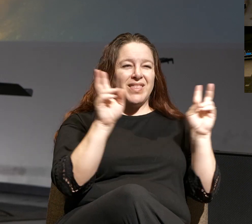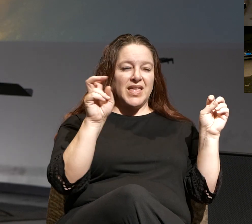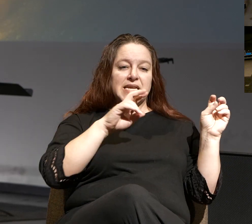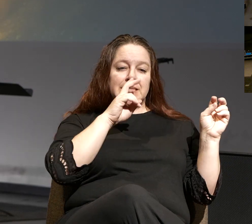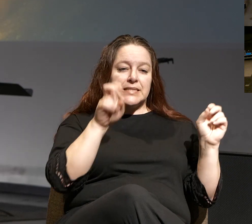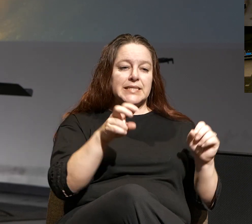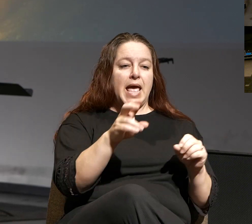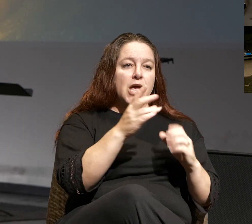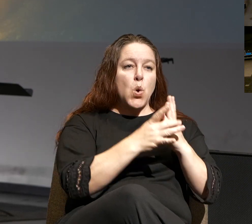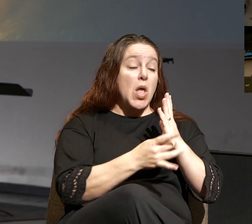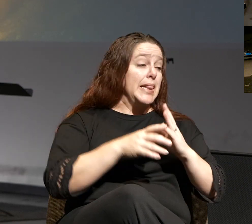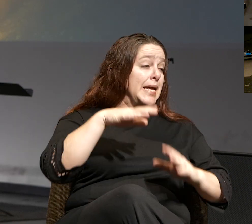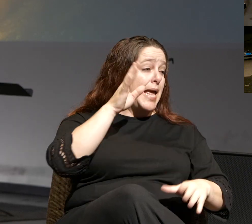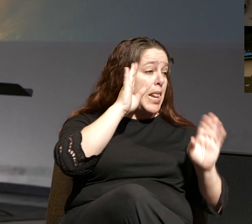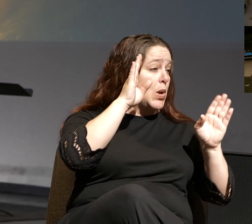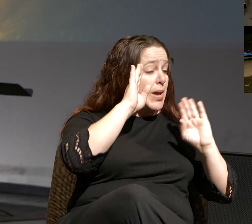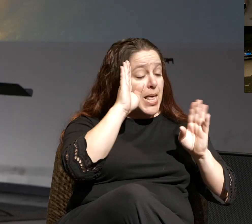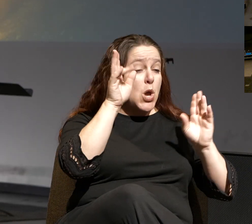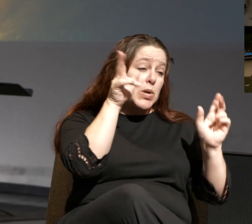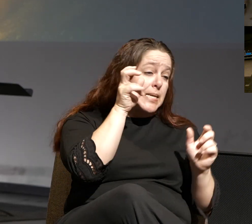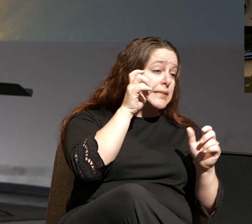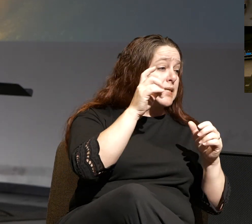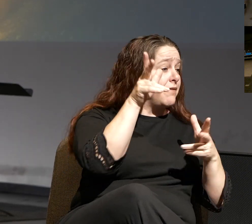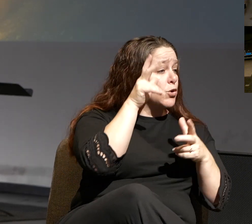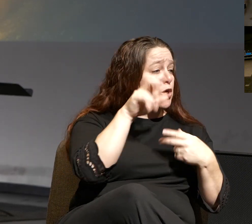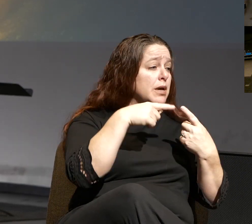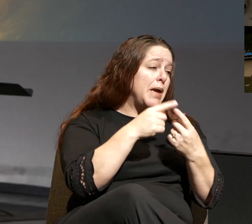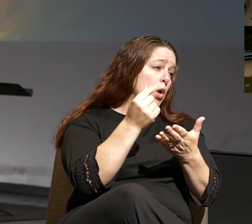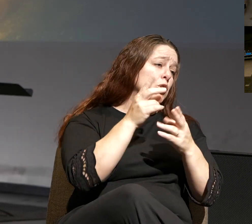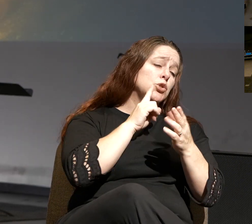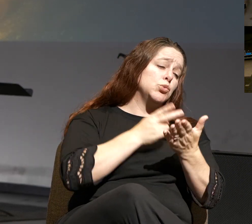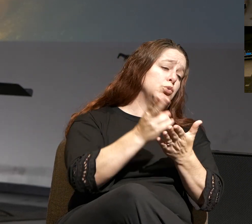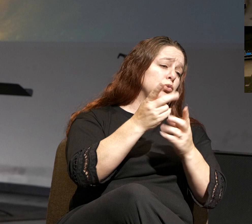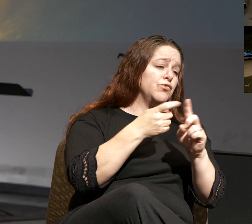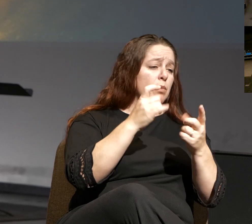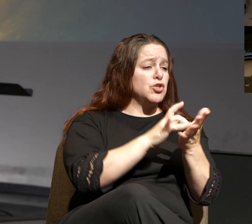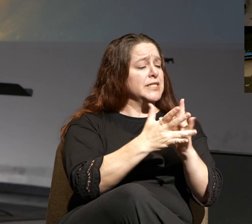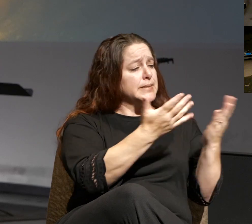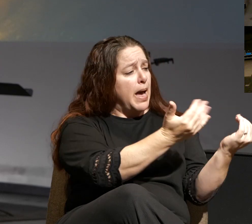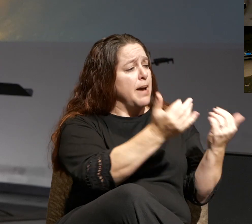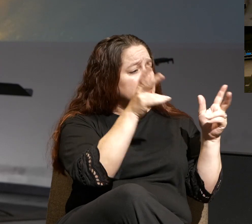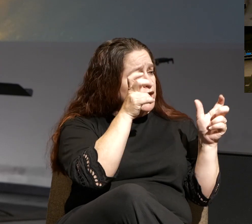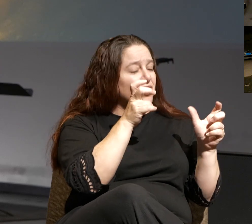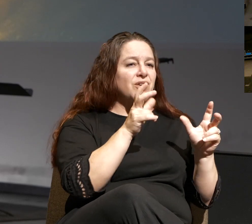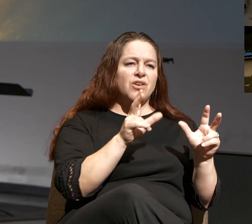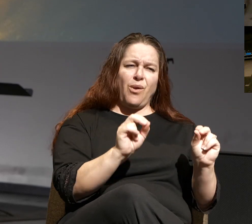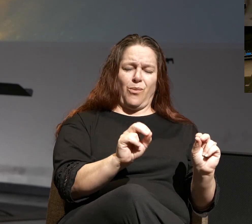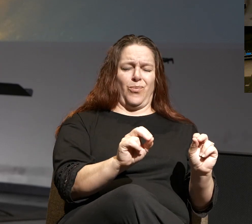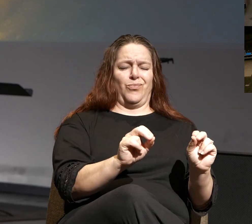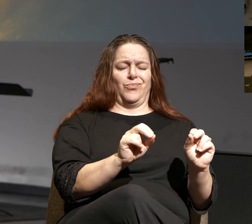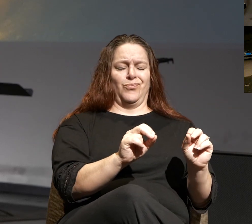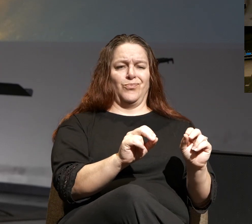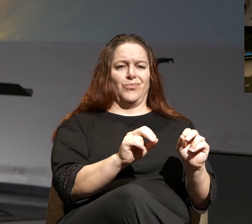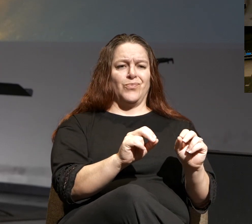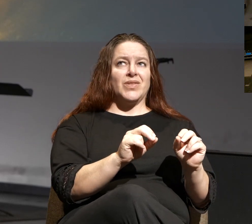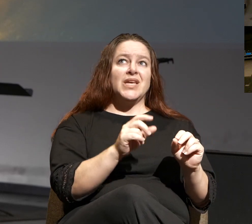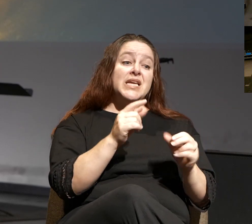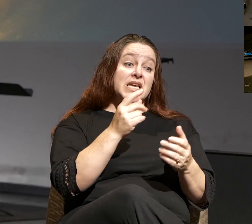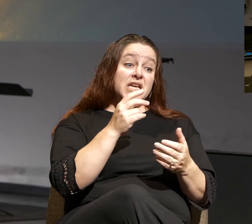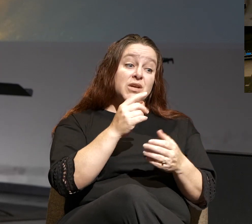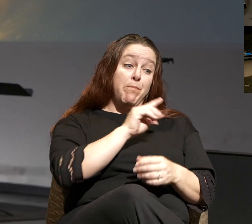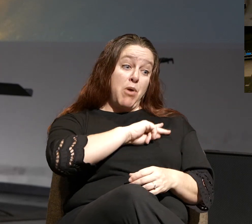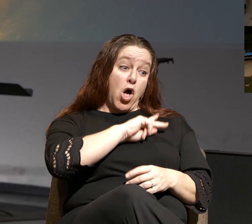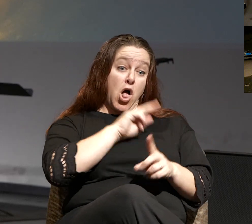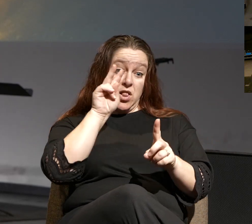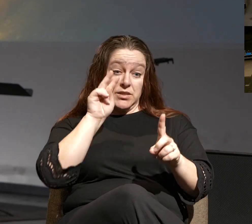like, hear ye, hear ye. Have you heard about the truth of Jesus? Come to me. You all need to hear this. No, he doesn't do that. He sees the gospel,